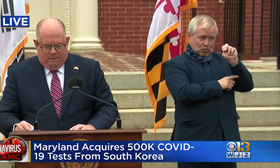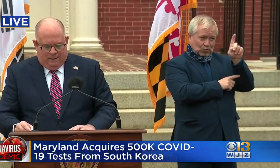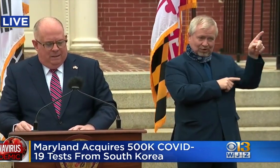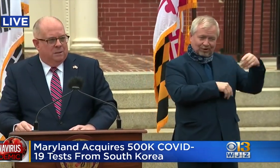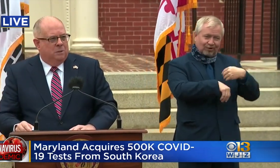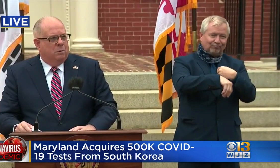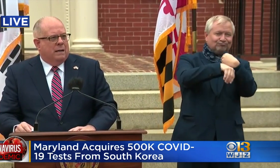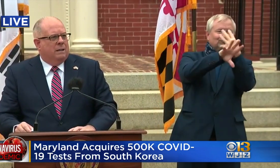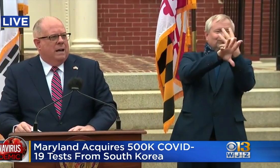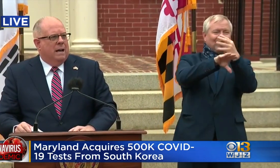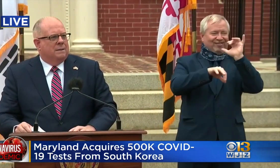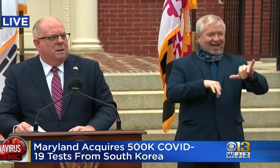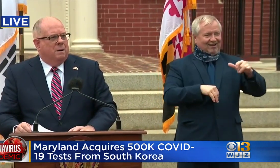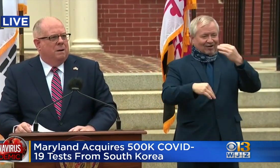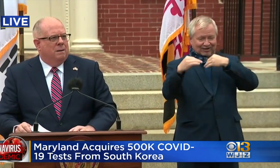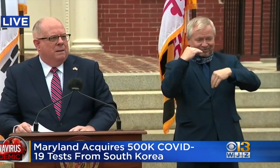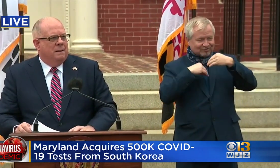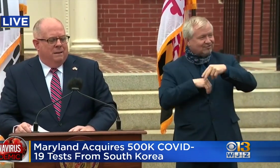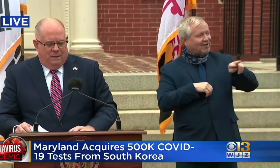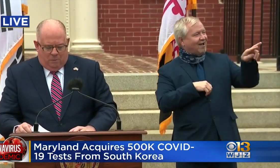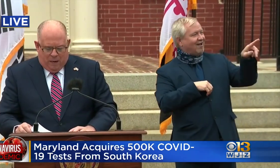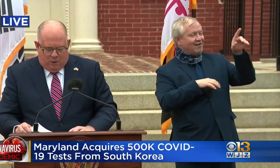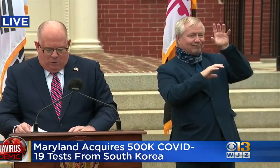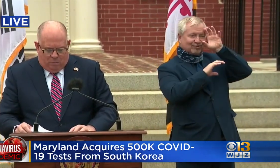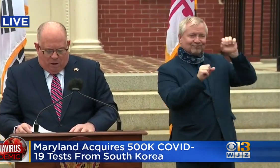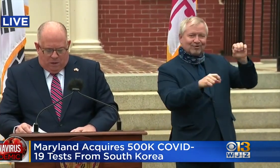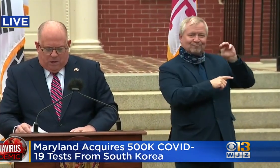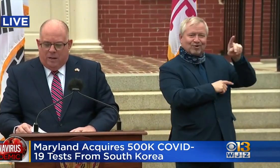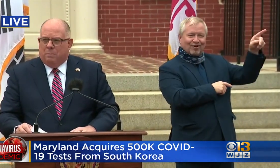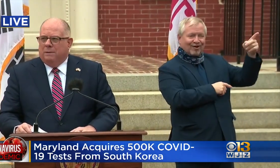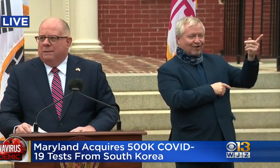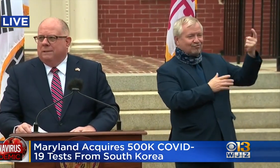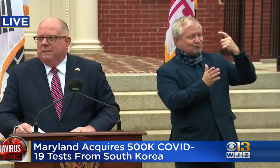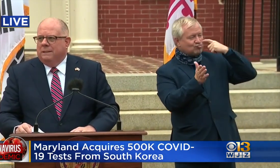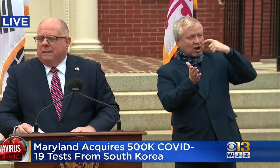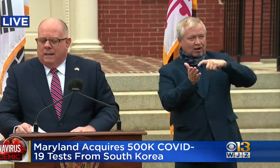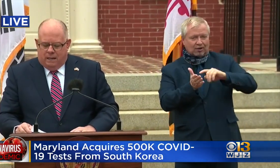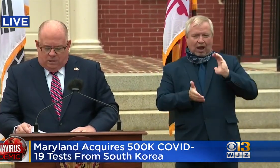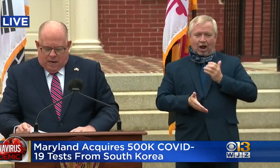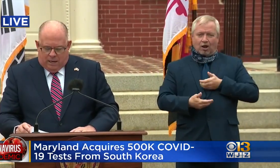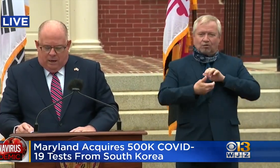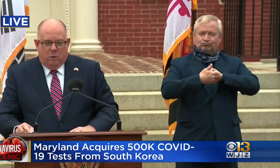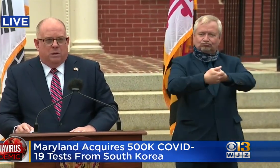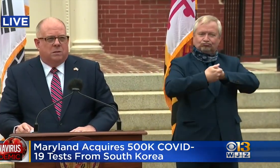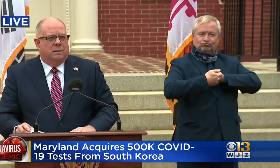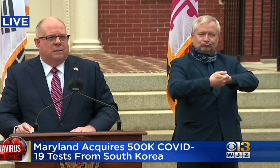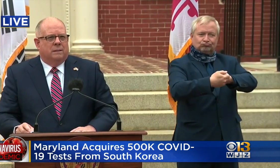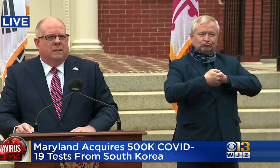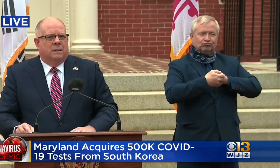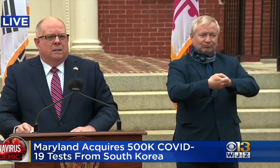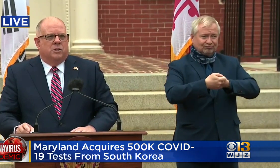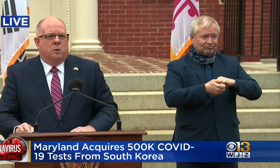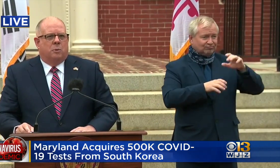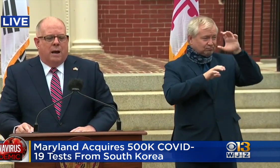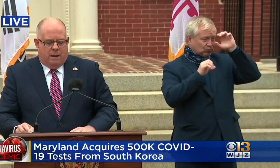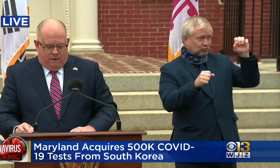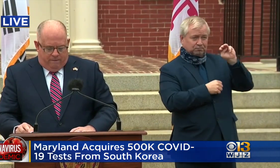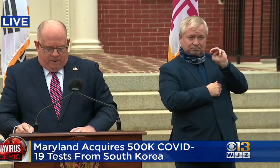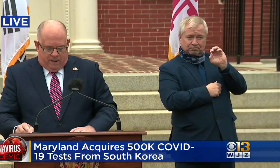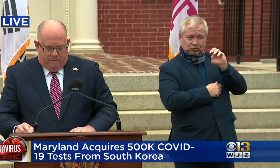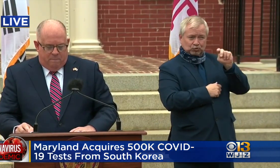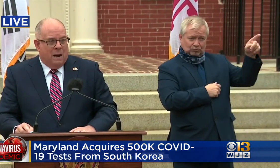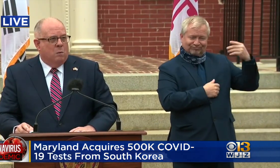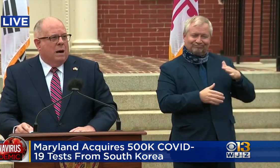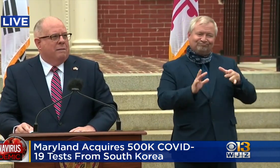to recognize our special partnership. And he said he was so proud